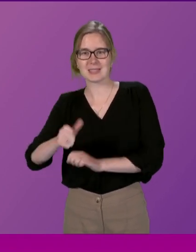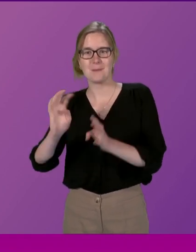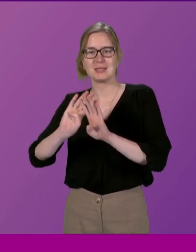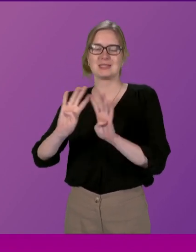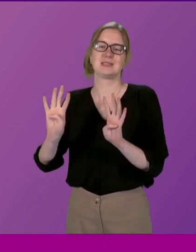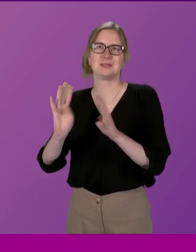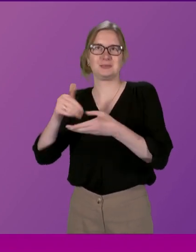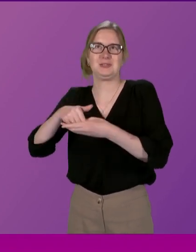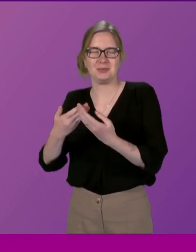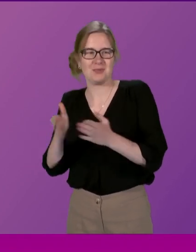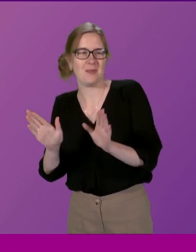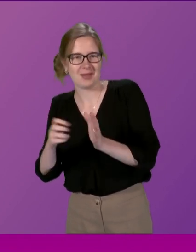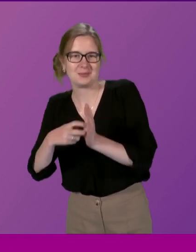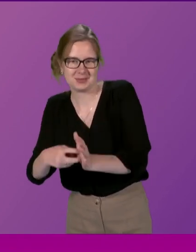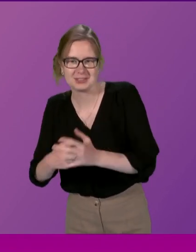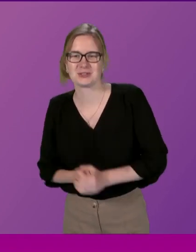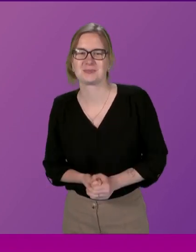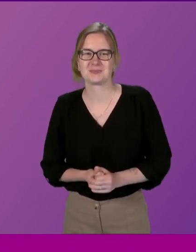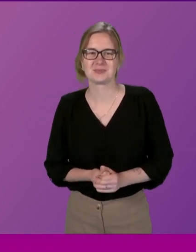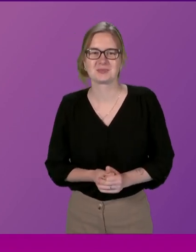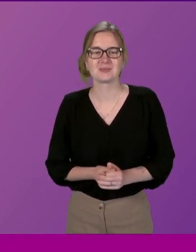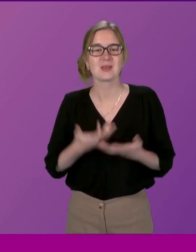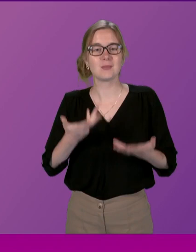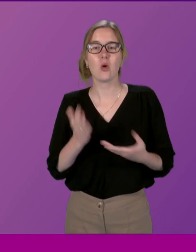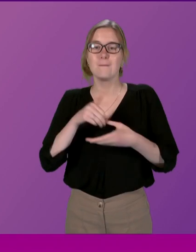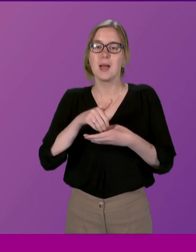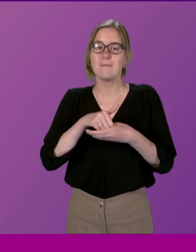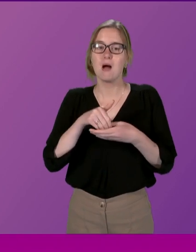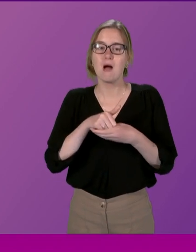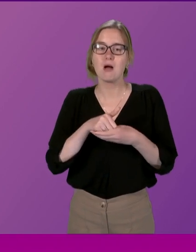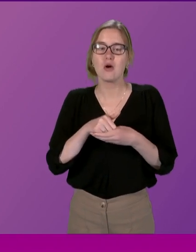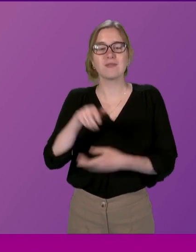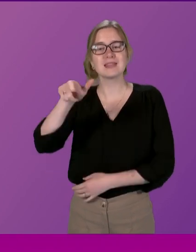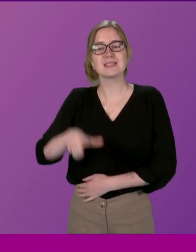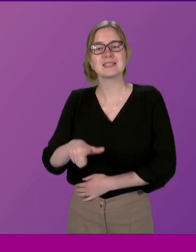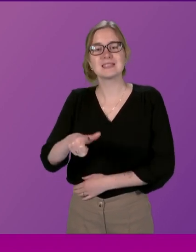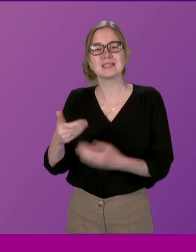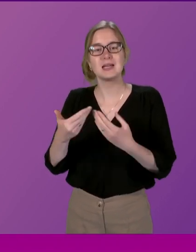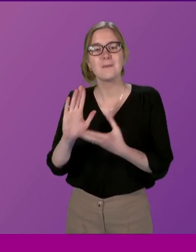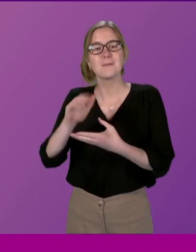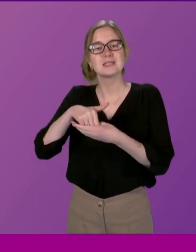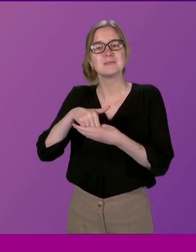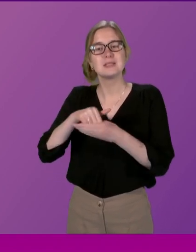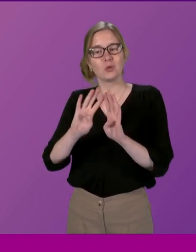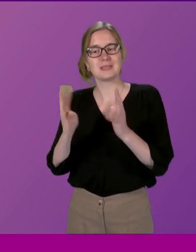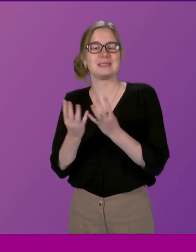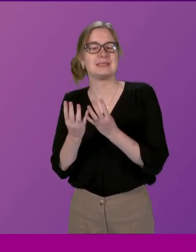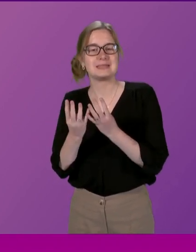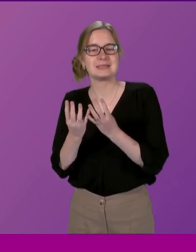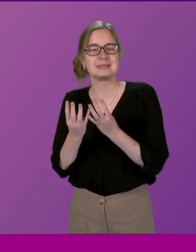and public petition committee I'm currently a member of the citizen participation committee